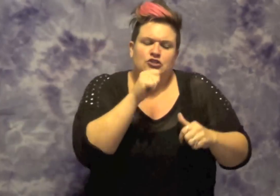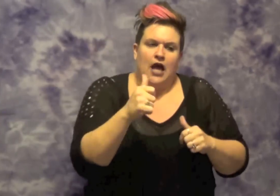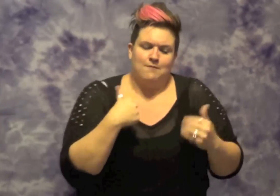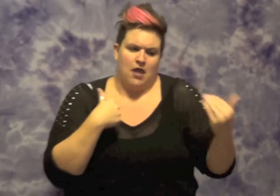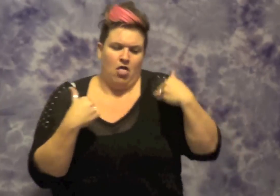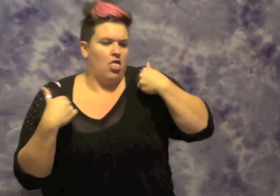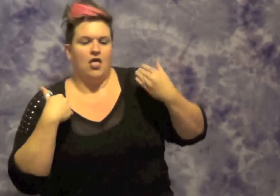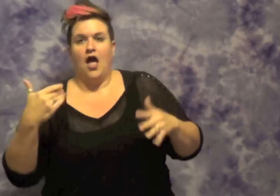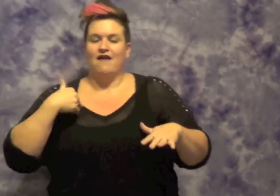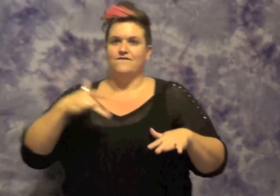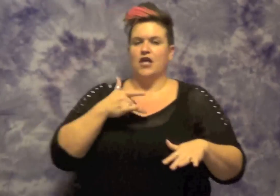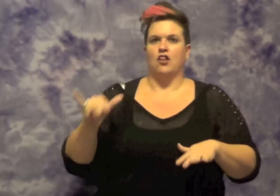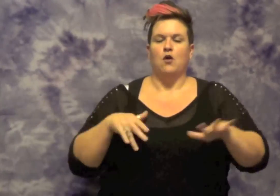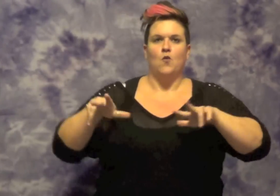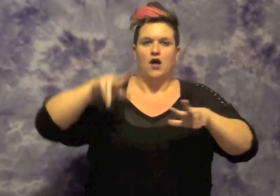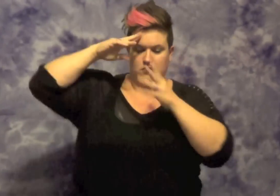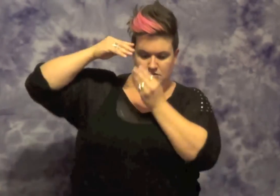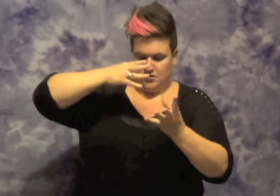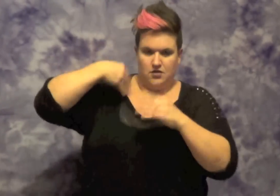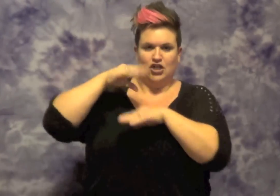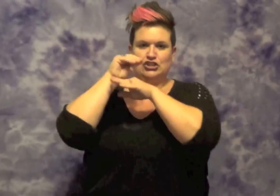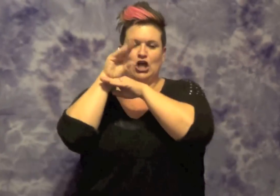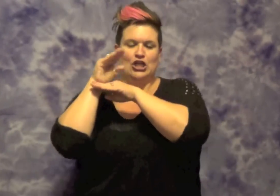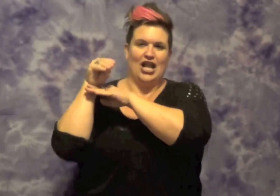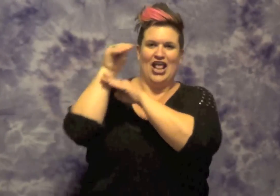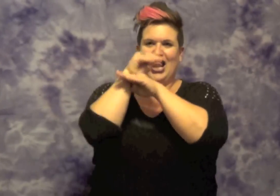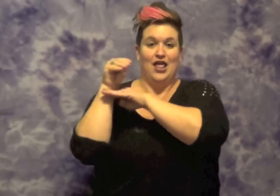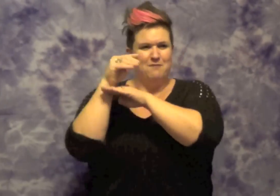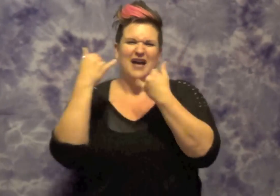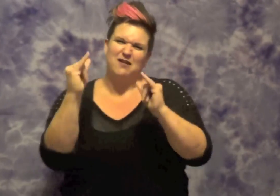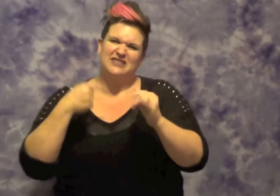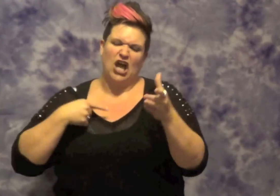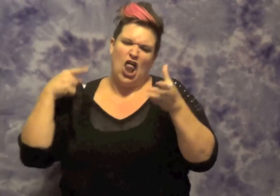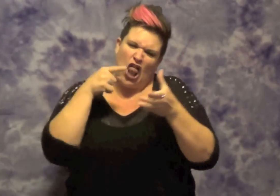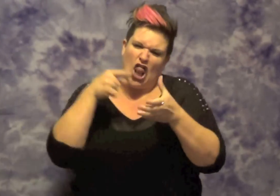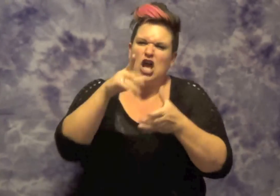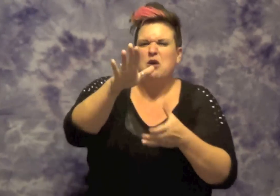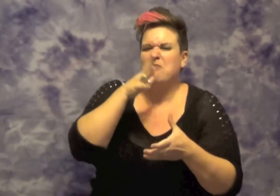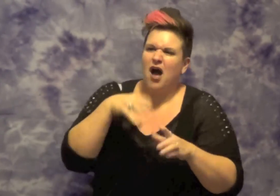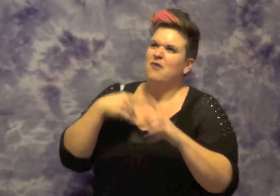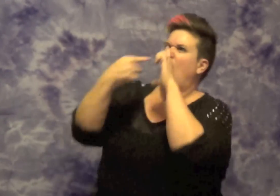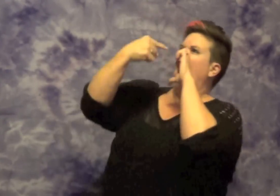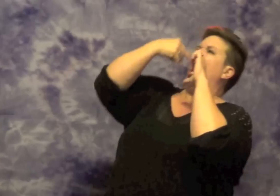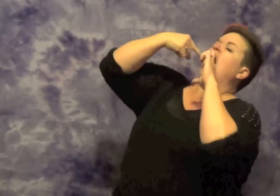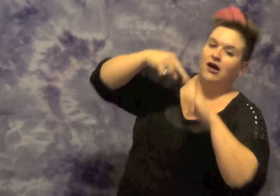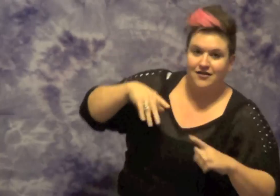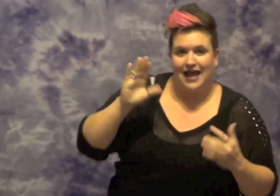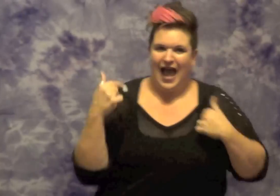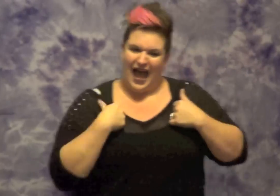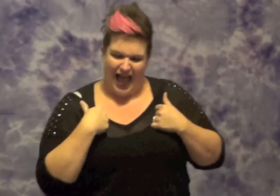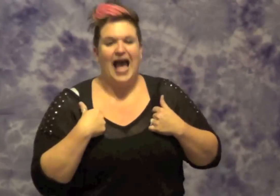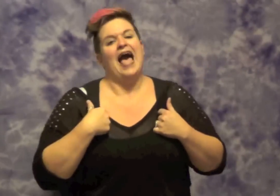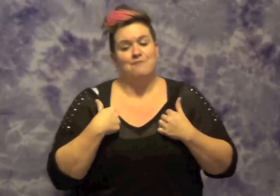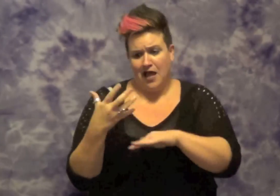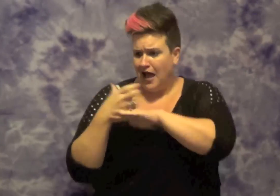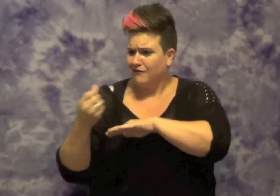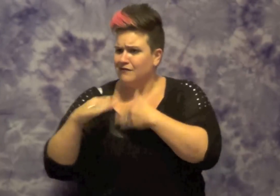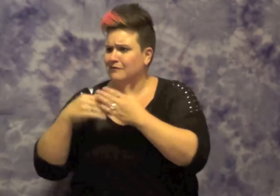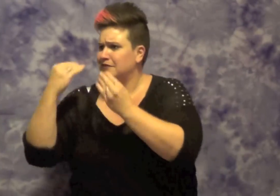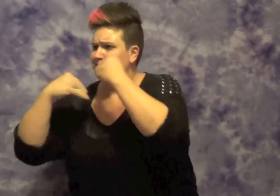walking dead but I'm just a talking head, a zombie floatin. But I got your mom deep throatin. I'm out my ramen noodle, we have nothing in common poodle. I'm a